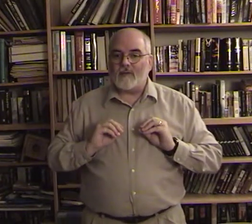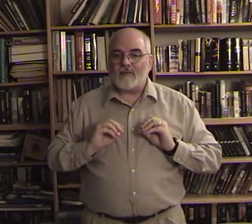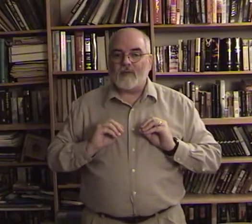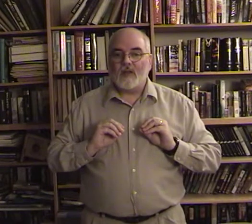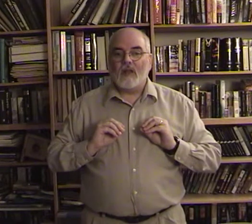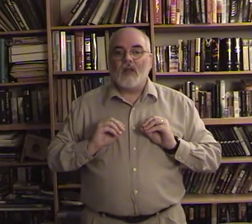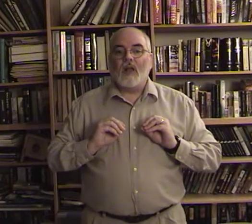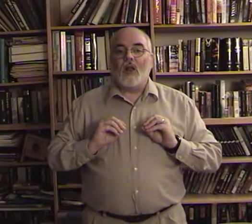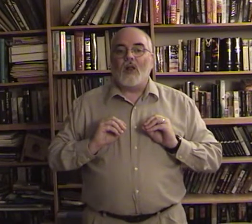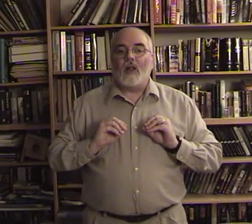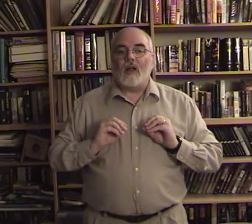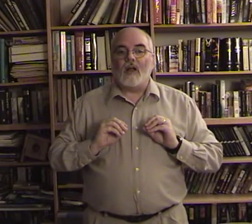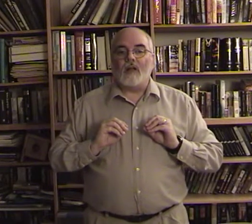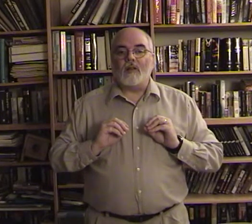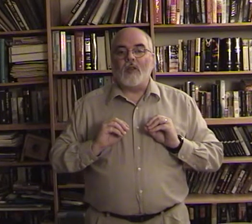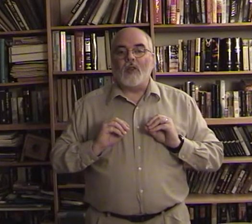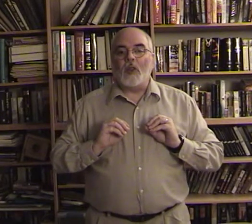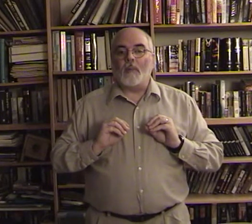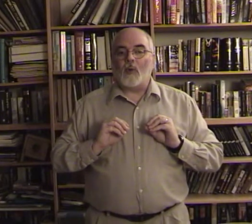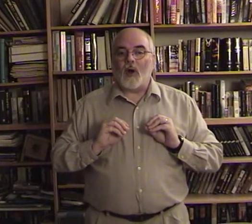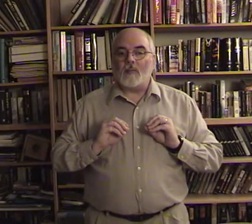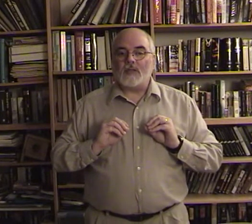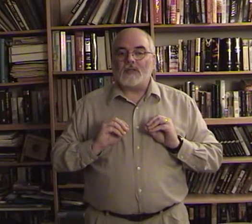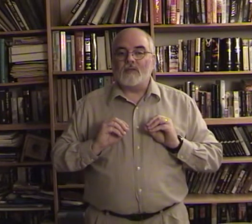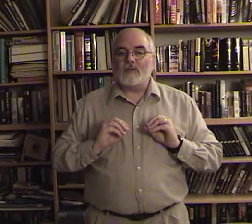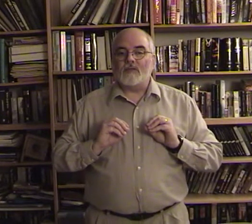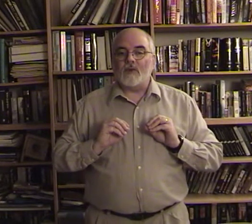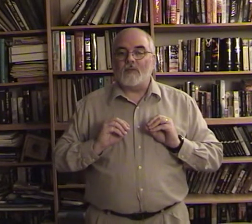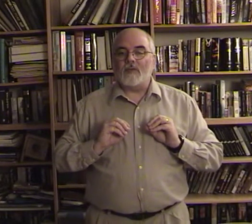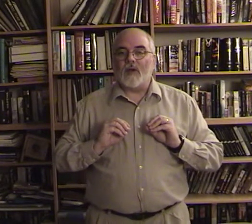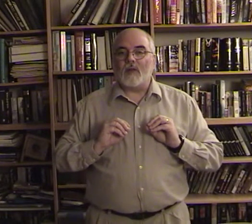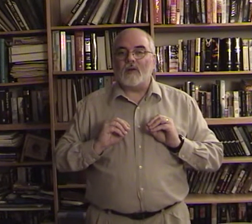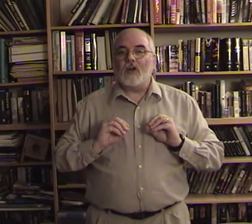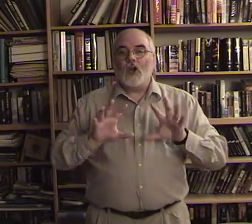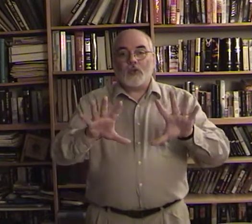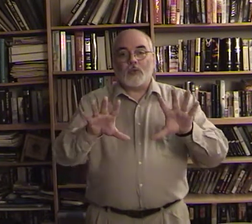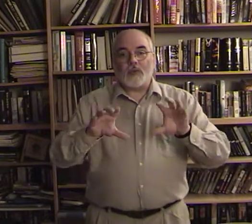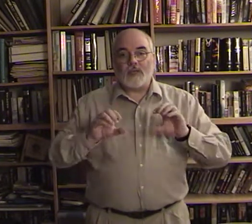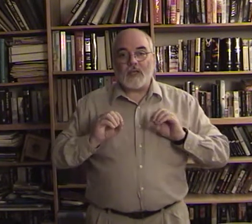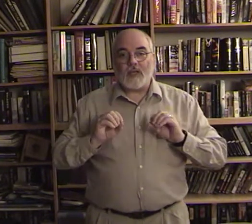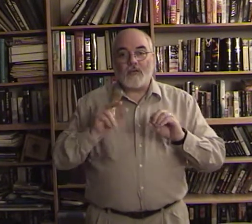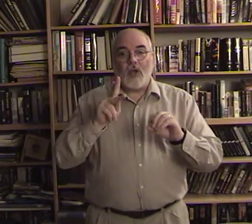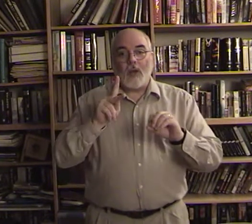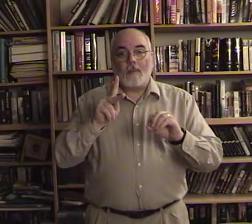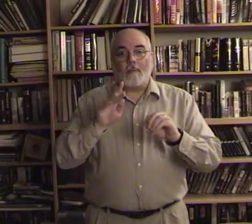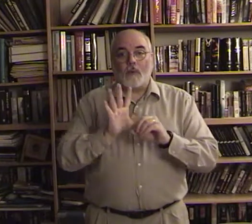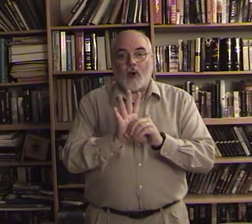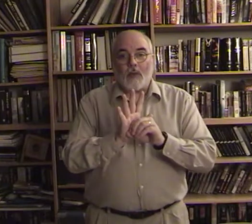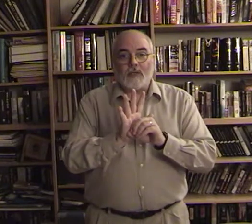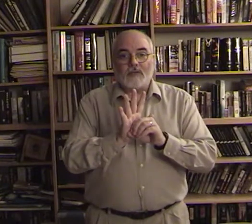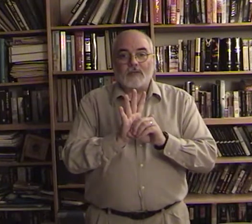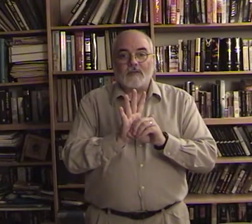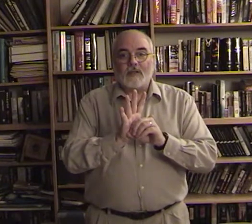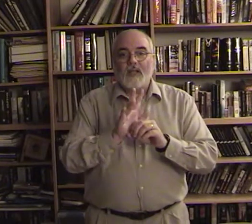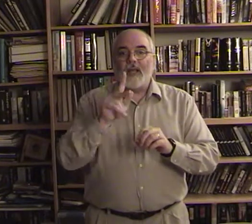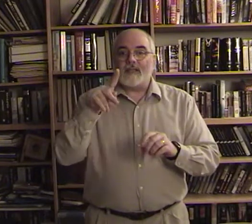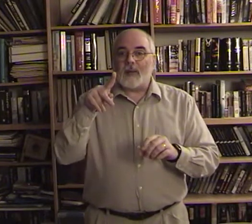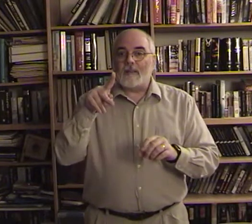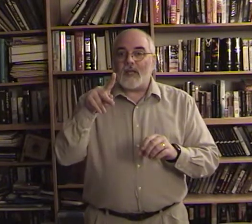uh the promise from the father to receive promise to p